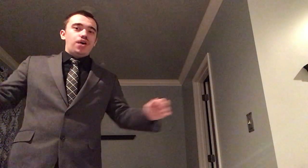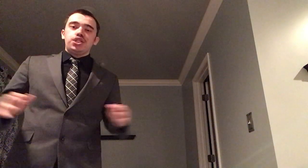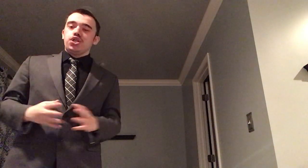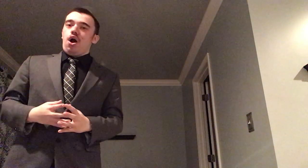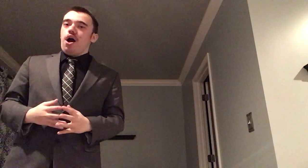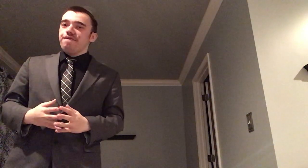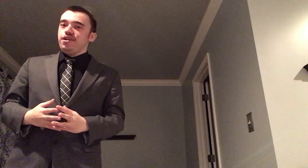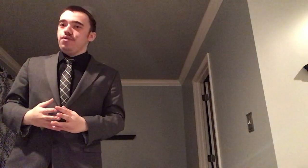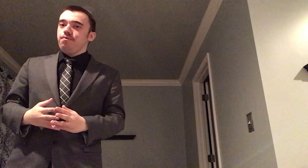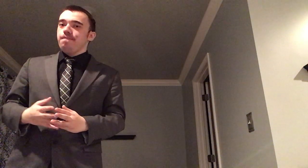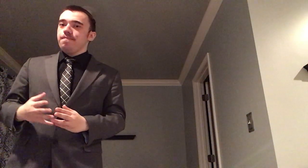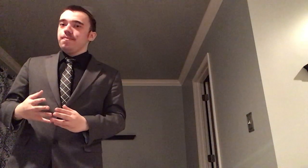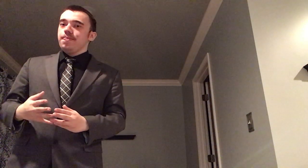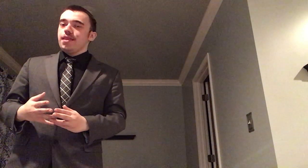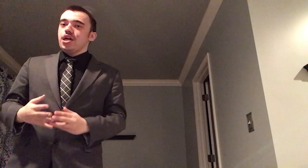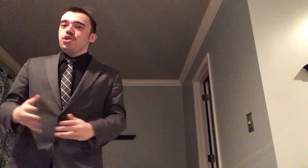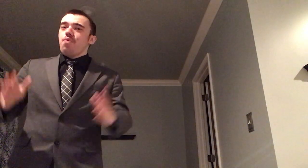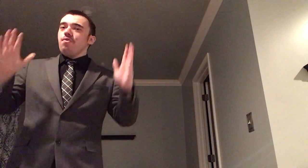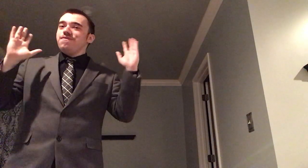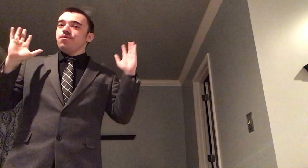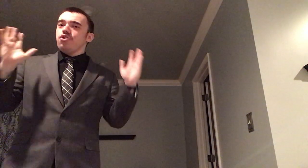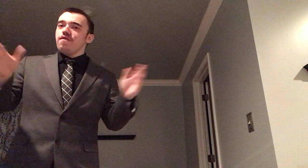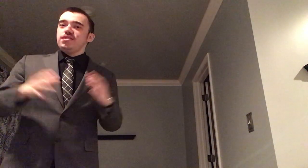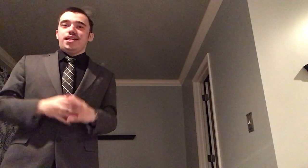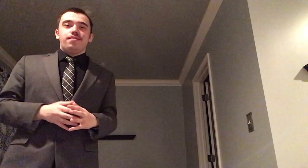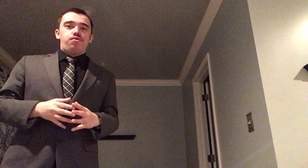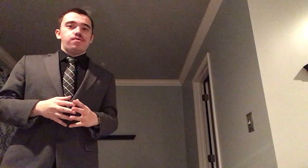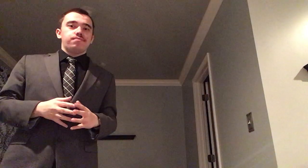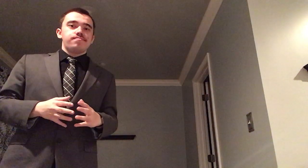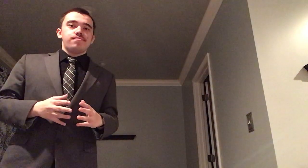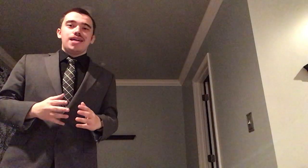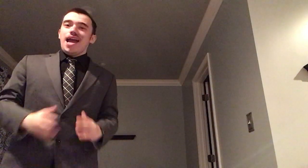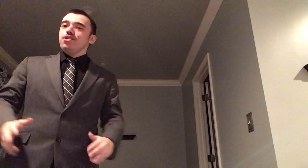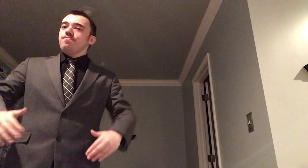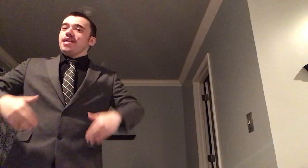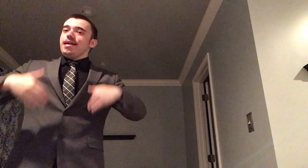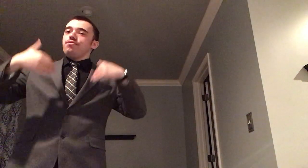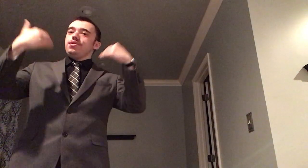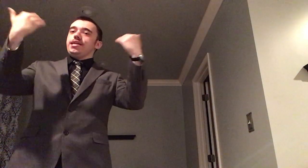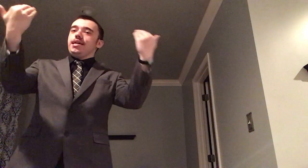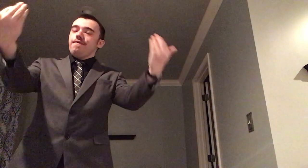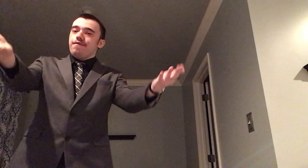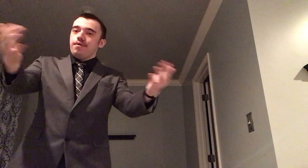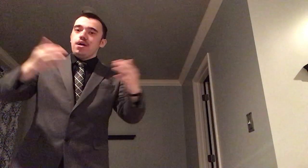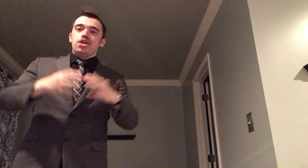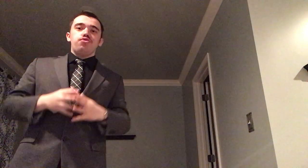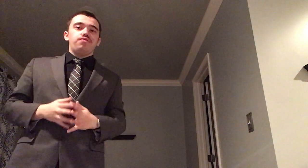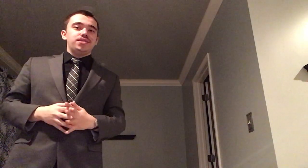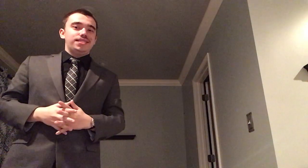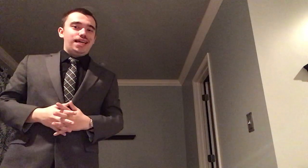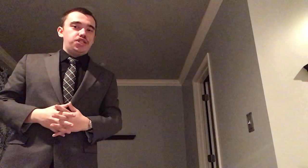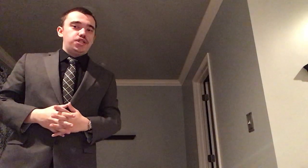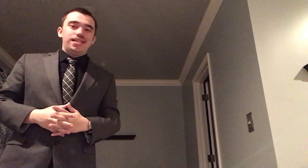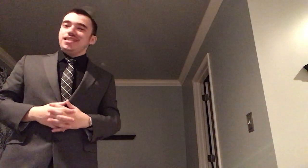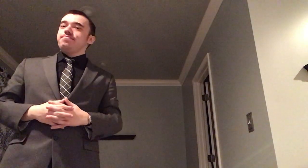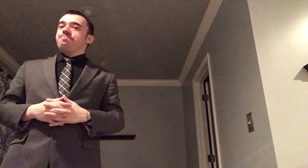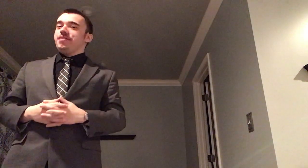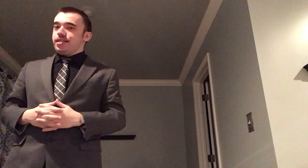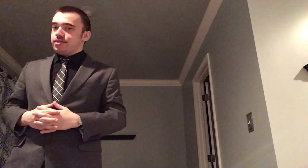pressure it you you won't feel nervous anymore and you'll be able to give your presentation in peace